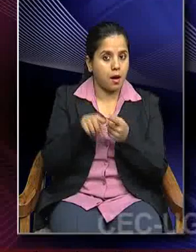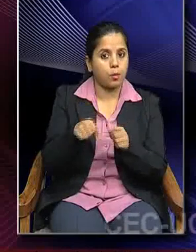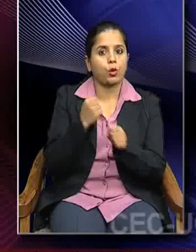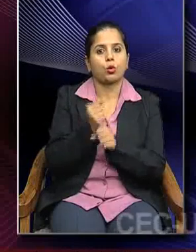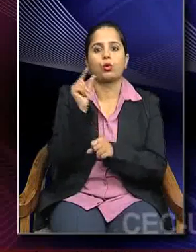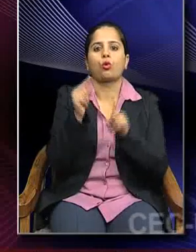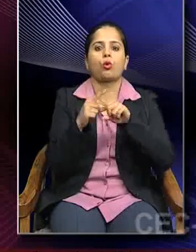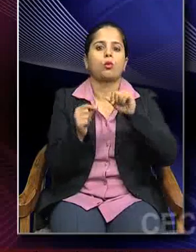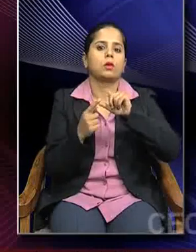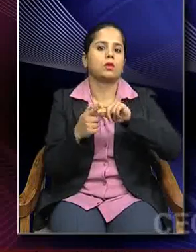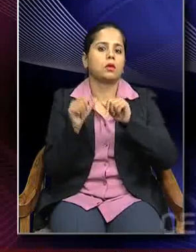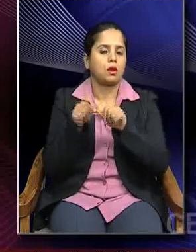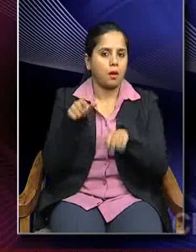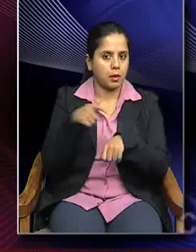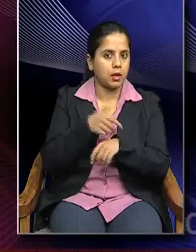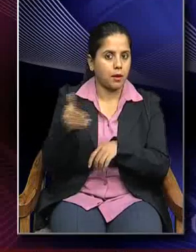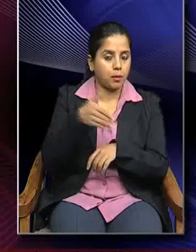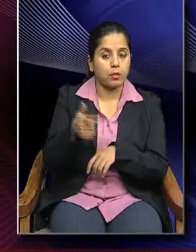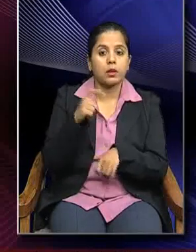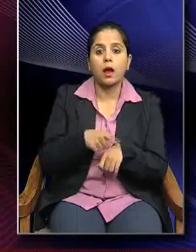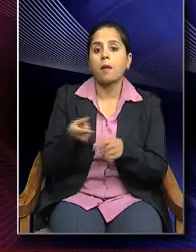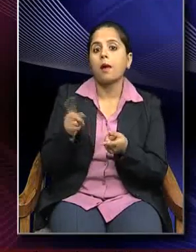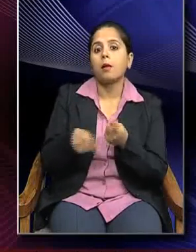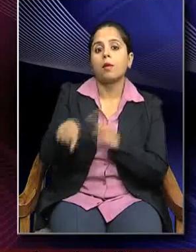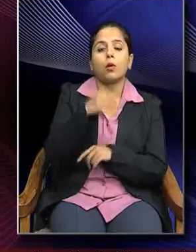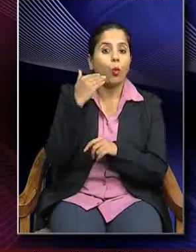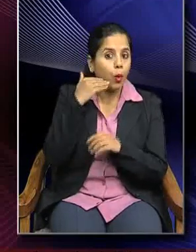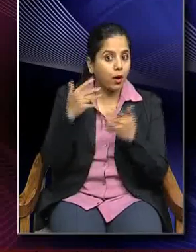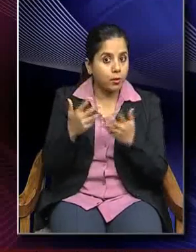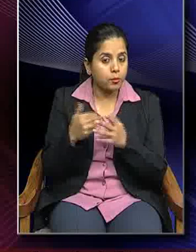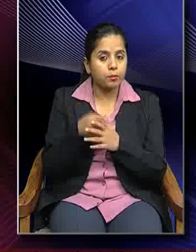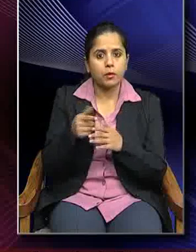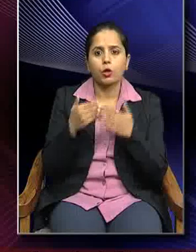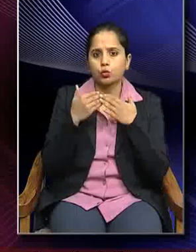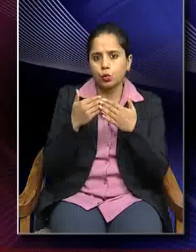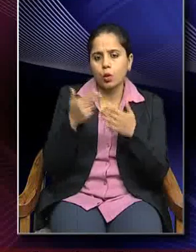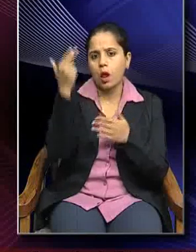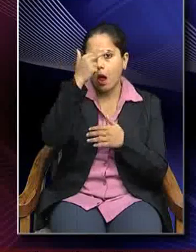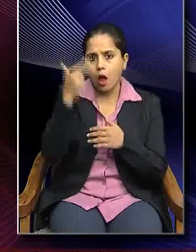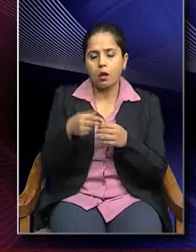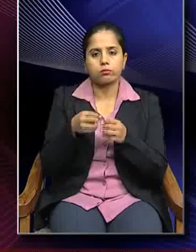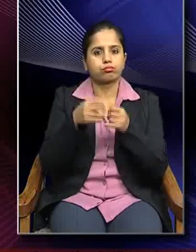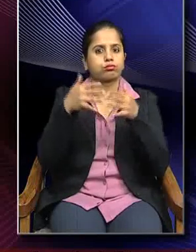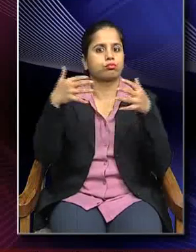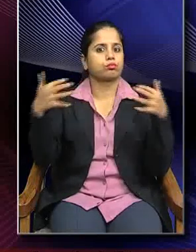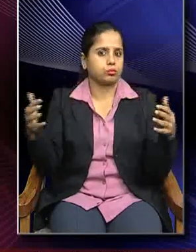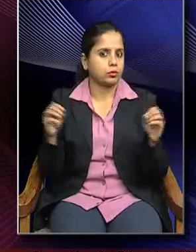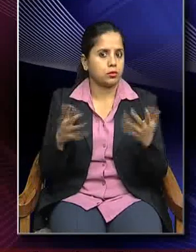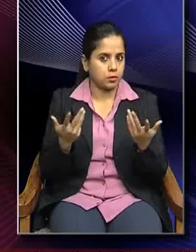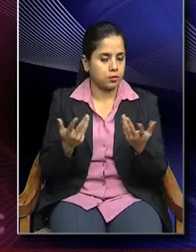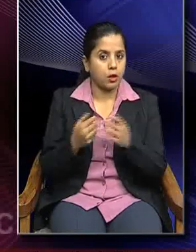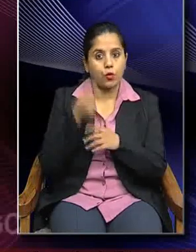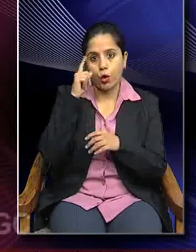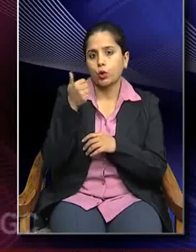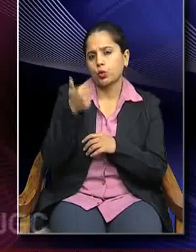period is the time when this school of art flourished. So for